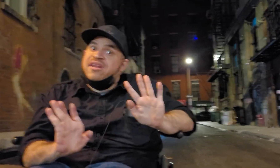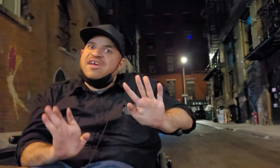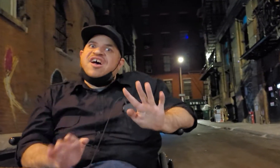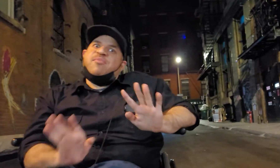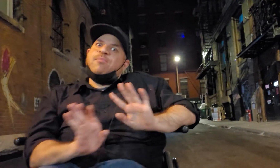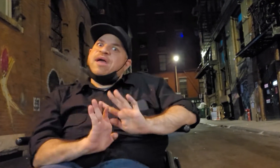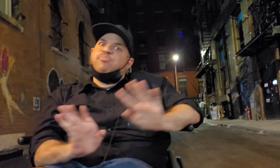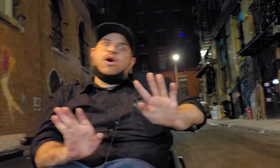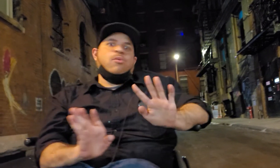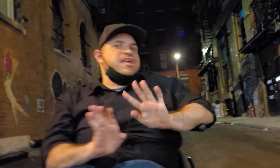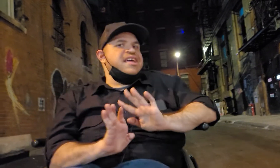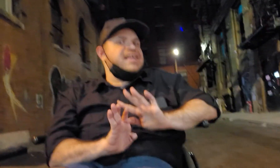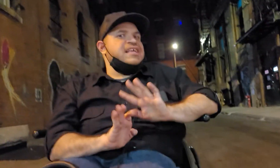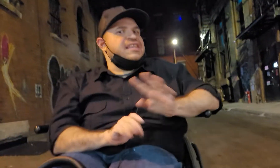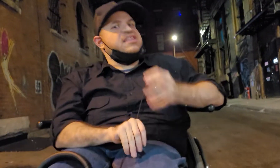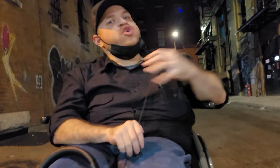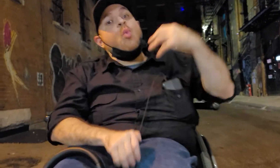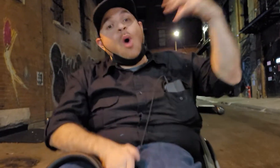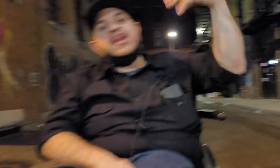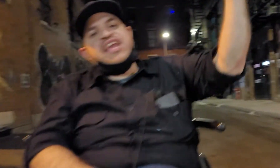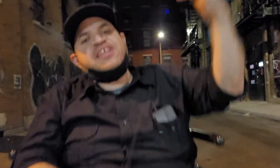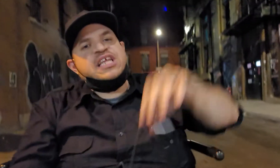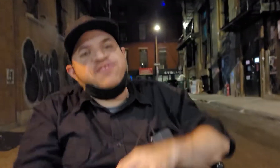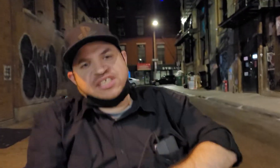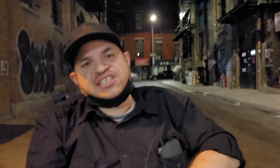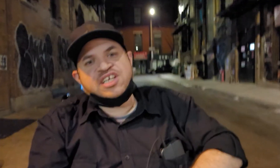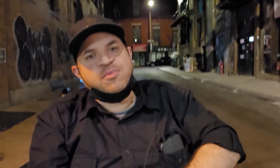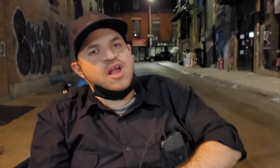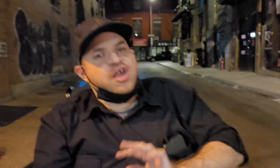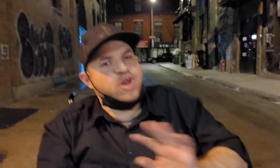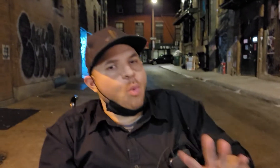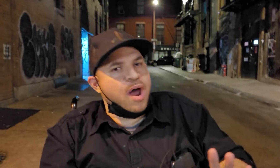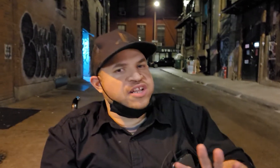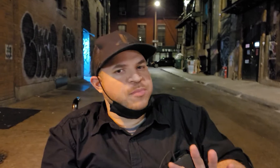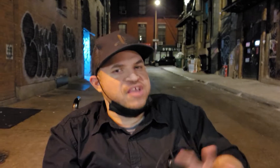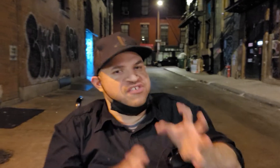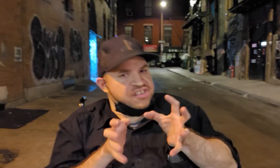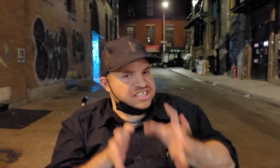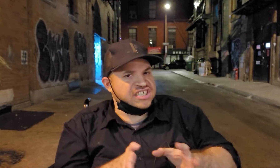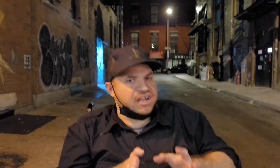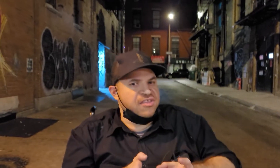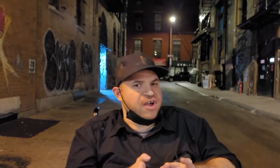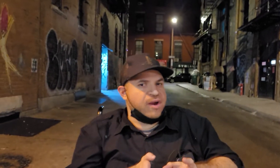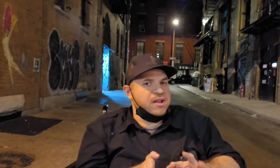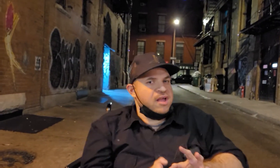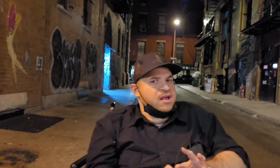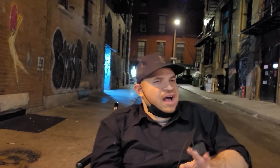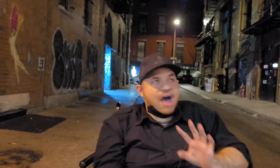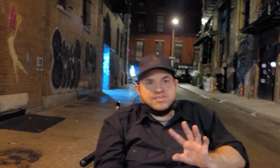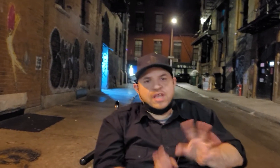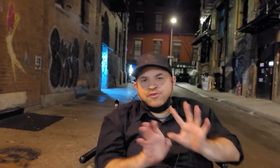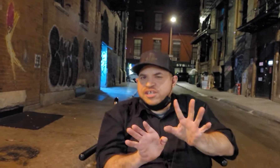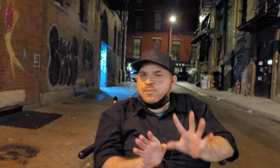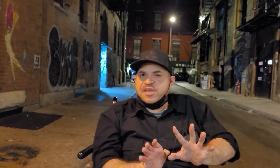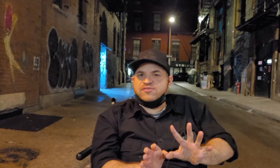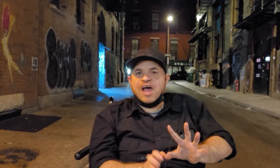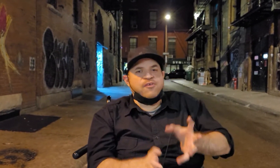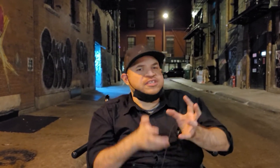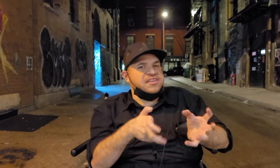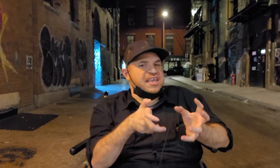but i'm like bro if you want heat to leave your system you don't want it to be stuck in there right obviously if you've seen the ps5 you've seen the